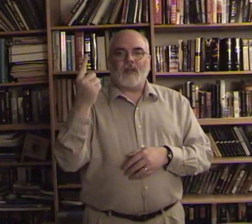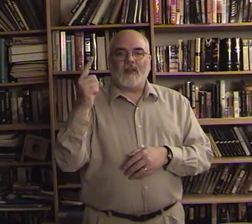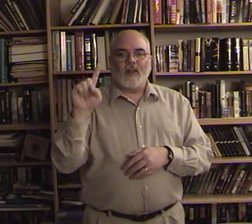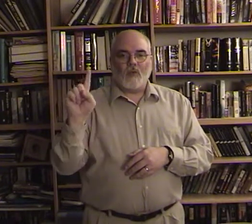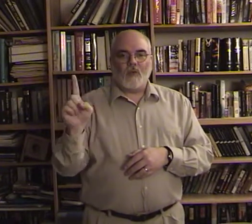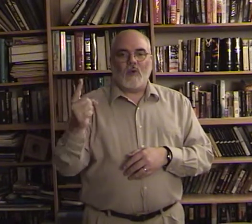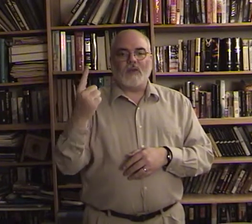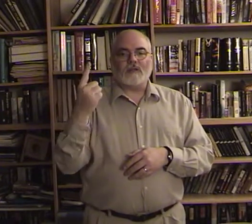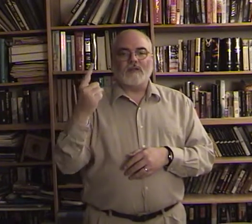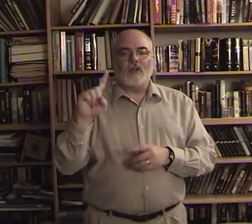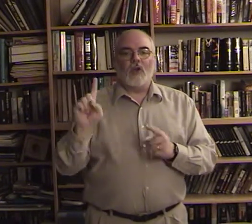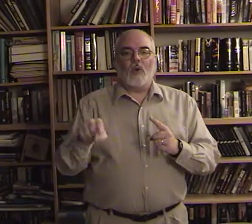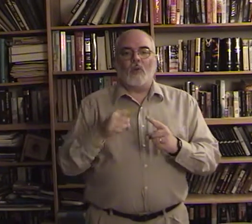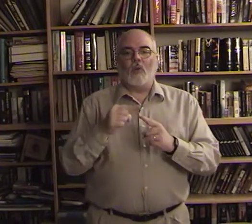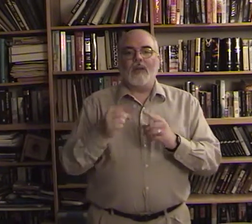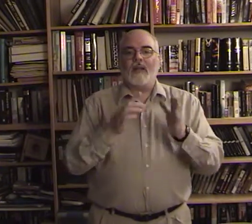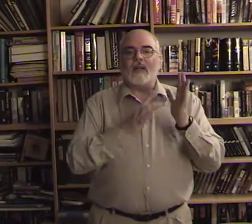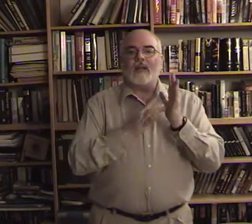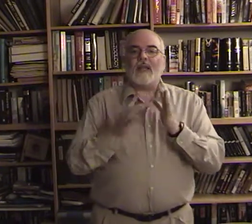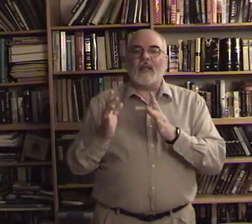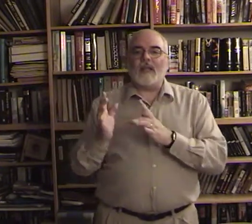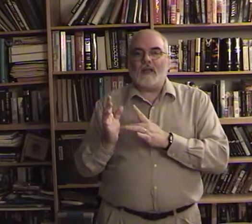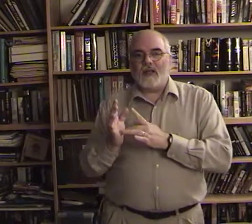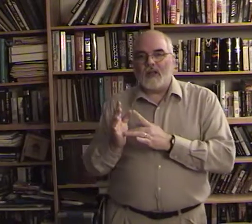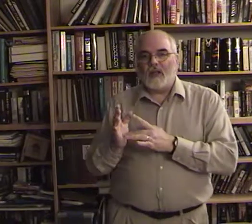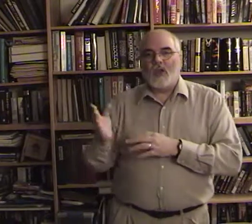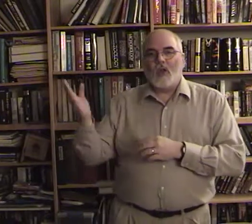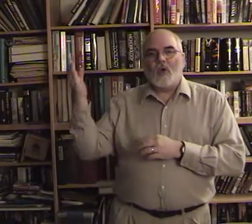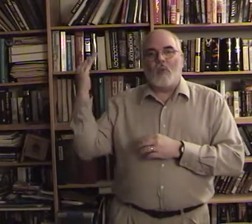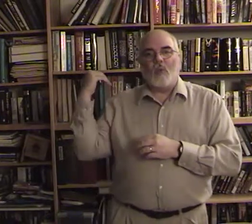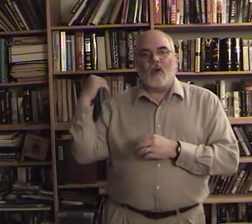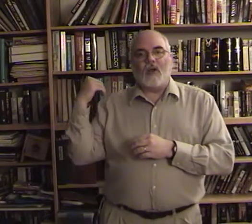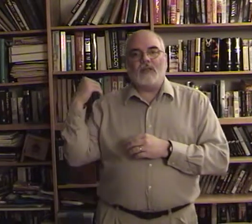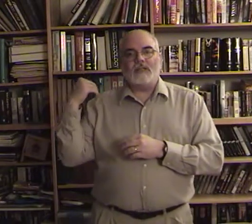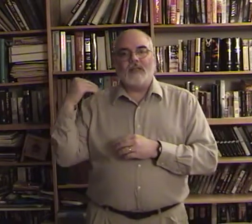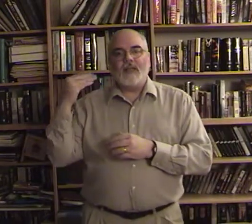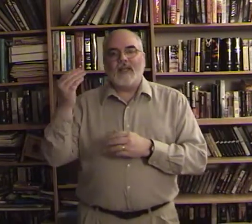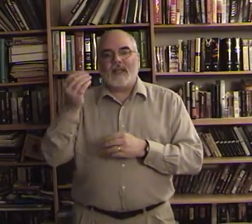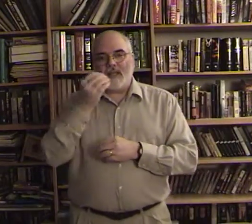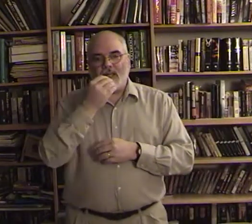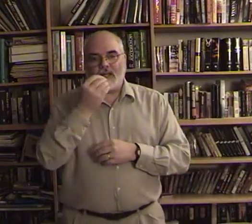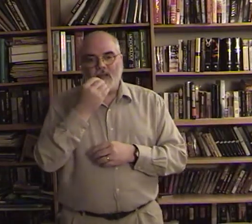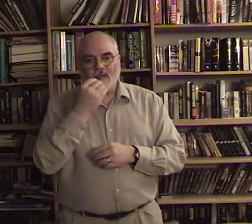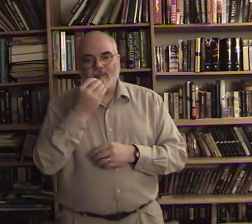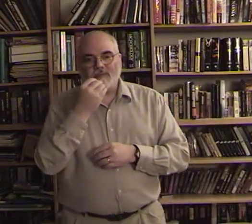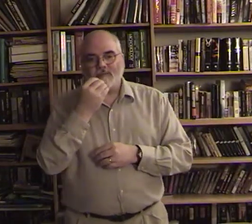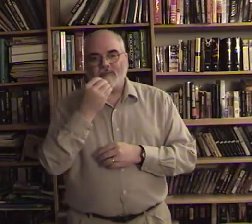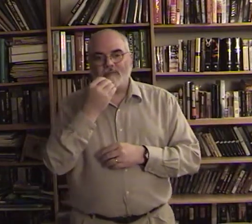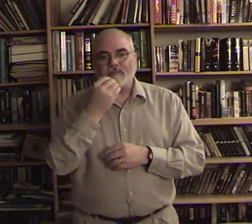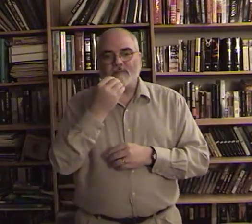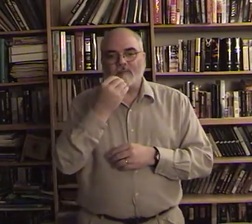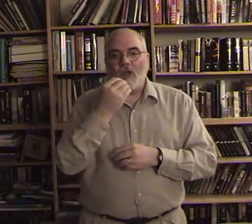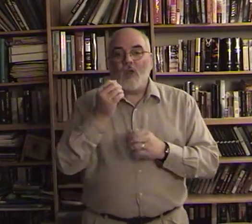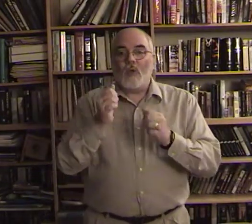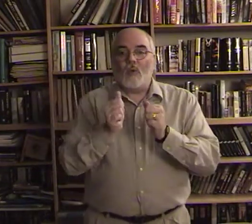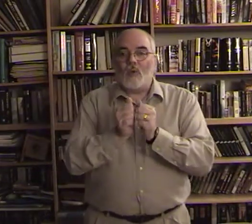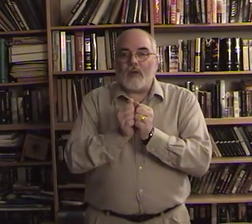once when he was eating with